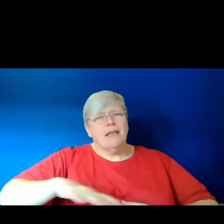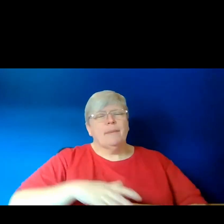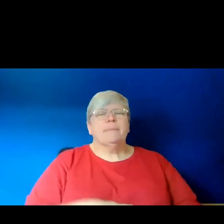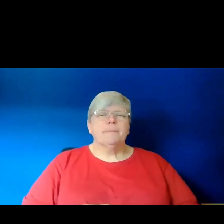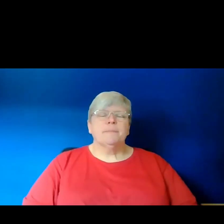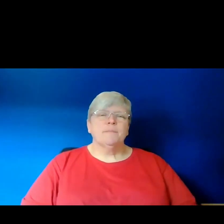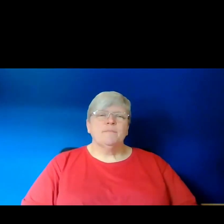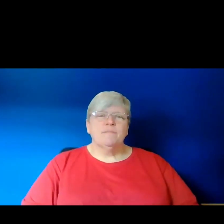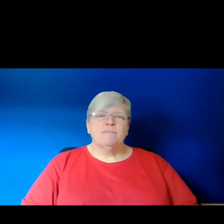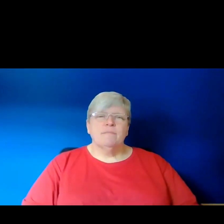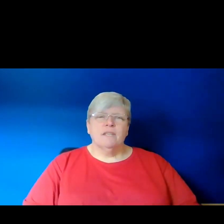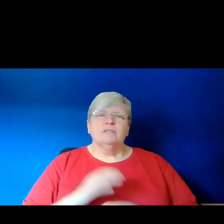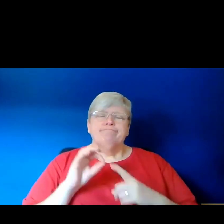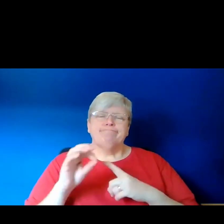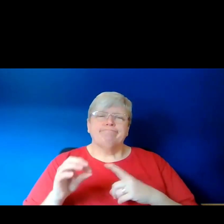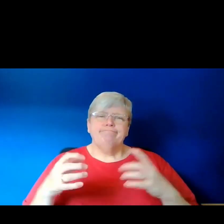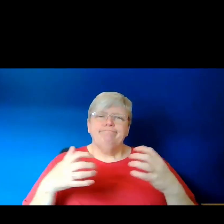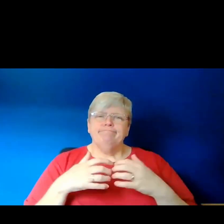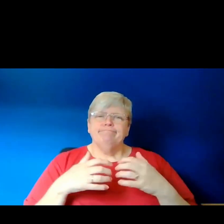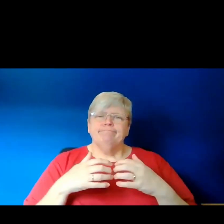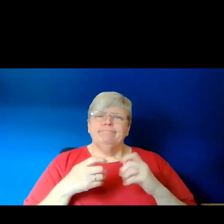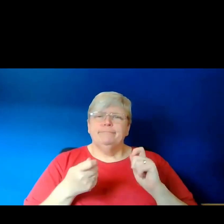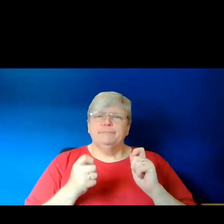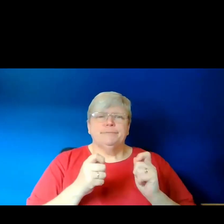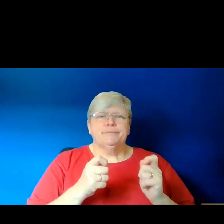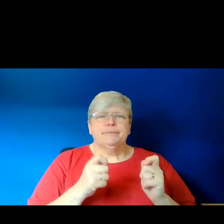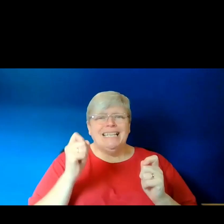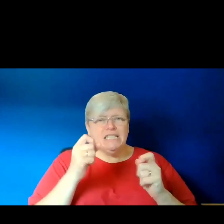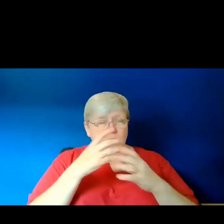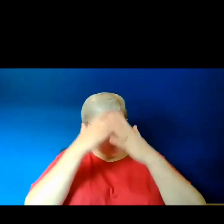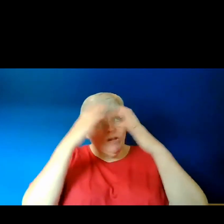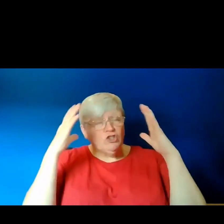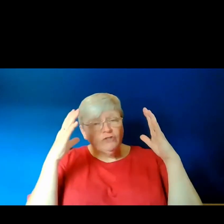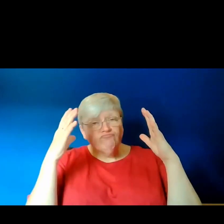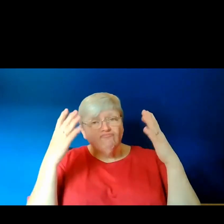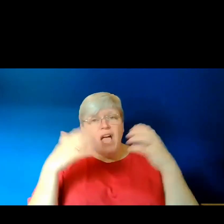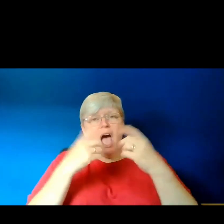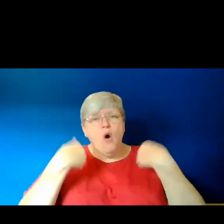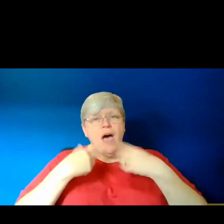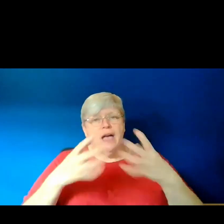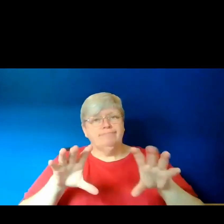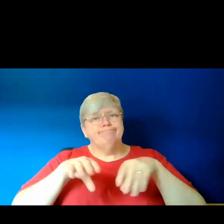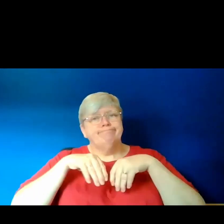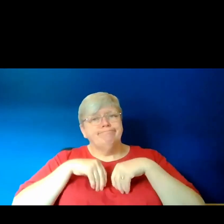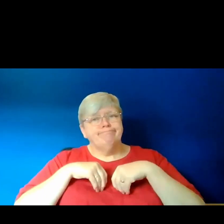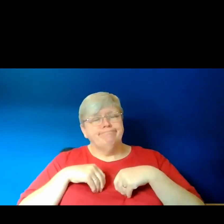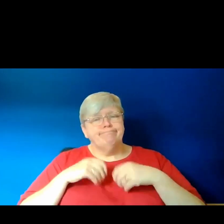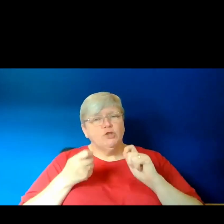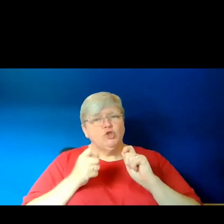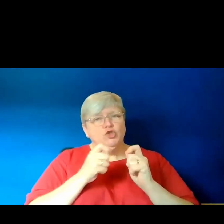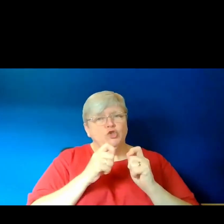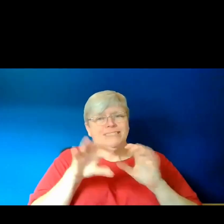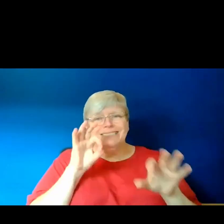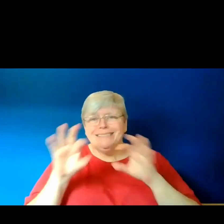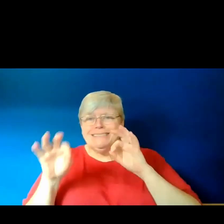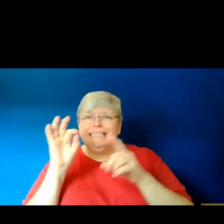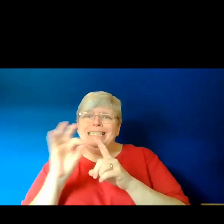going to particularly talk about how I manipulated inspirations and source material and selected the details to bring the